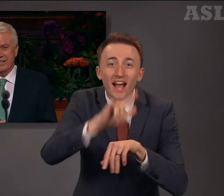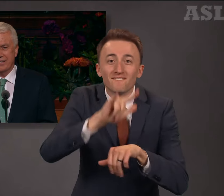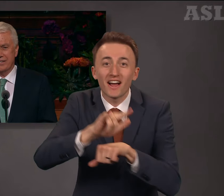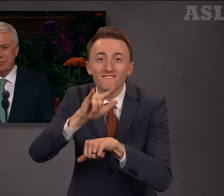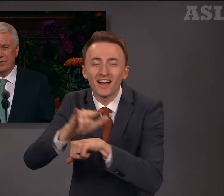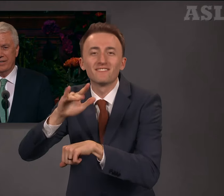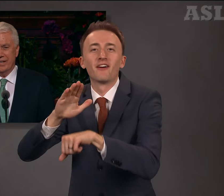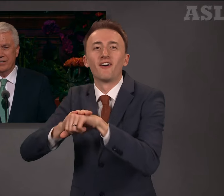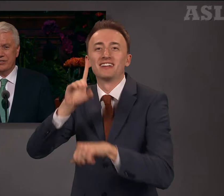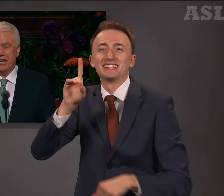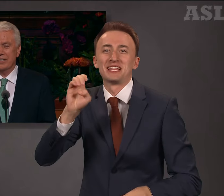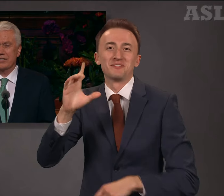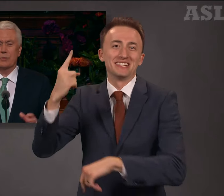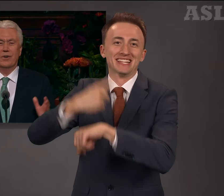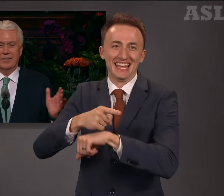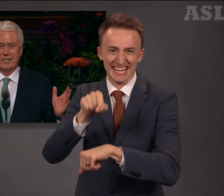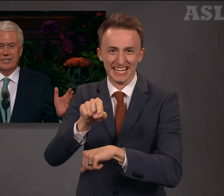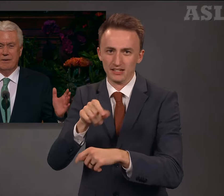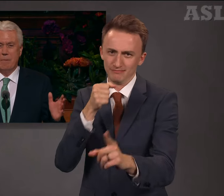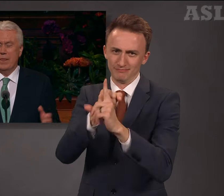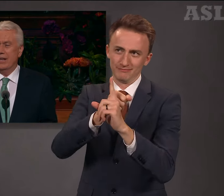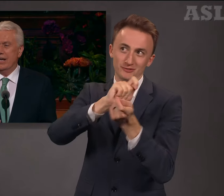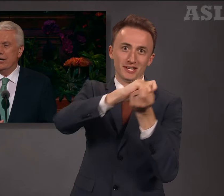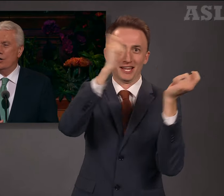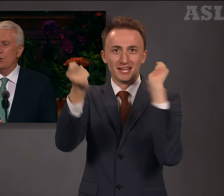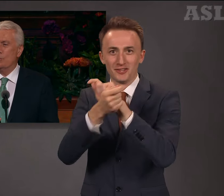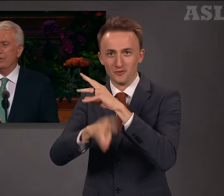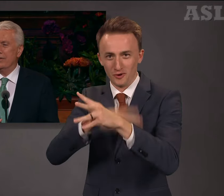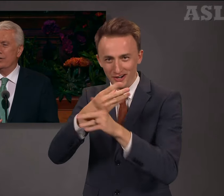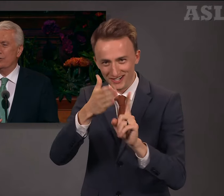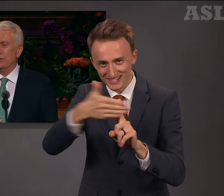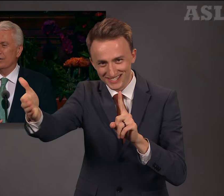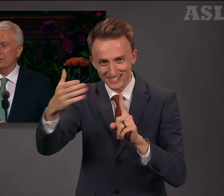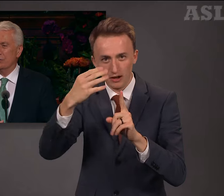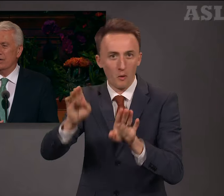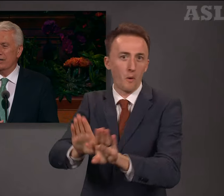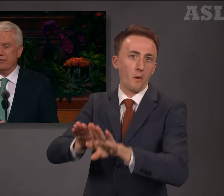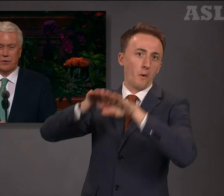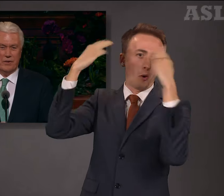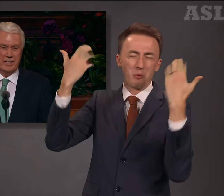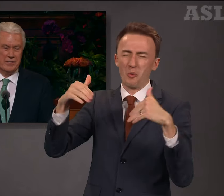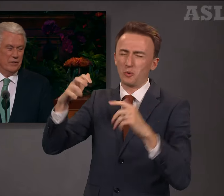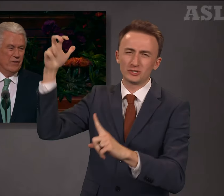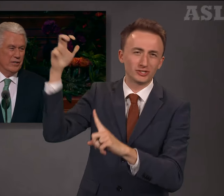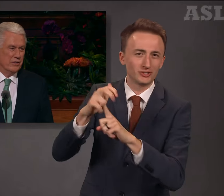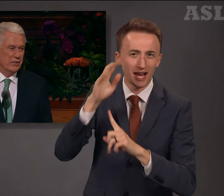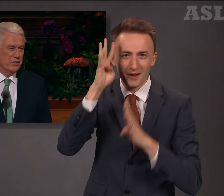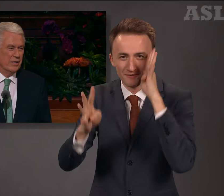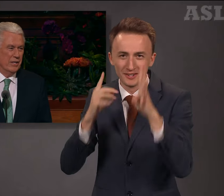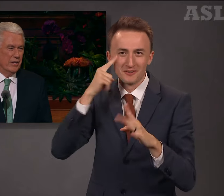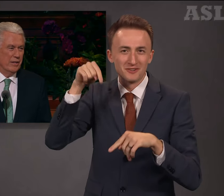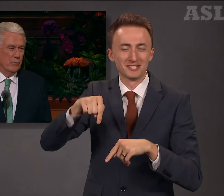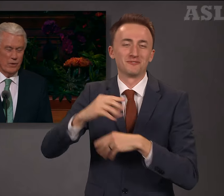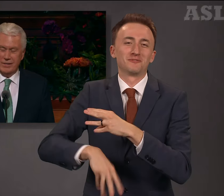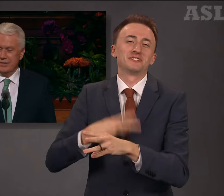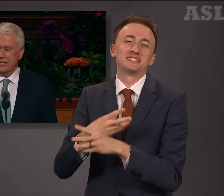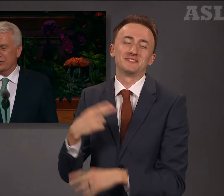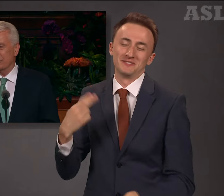December day changed the world and opened the door to one of the greatest inventions in the world's history.